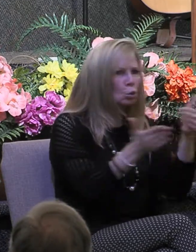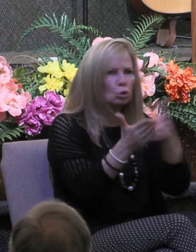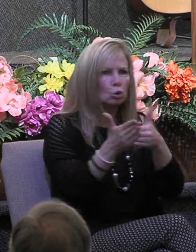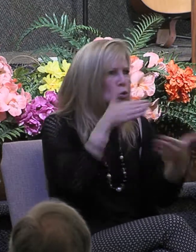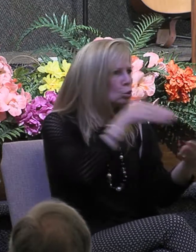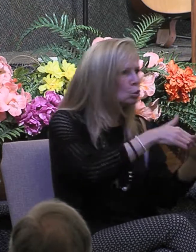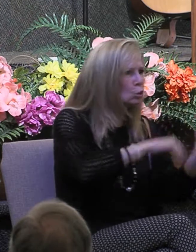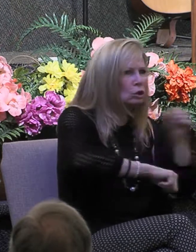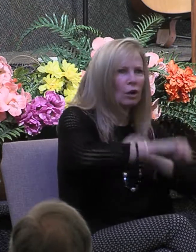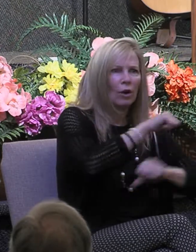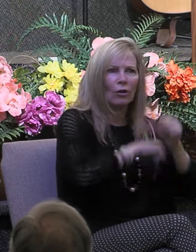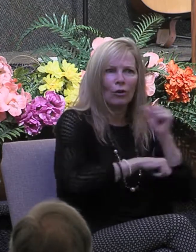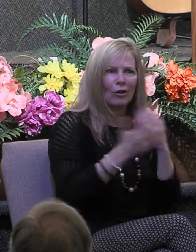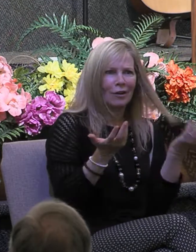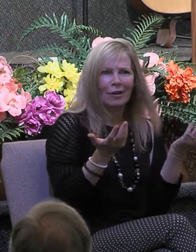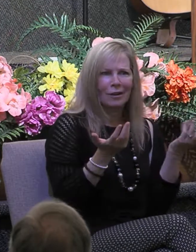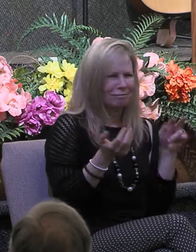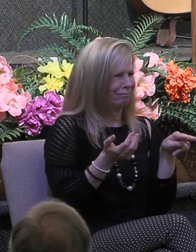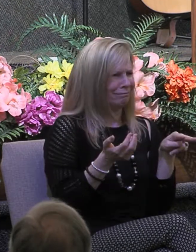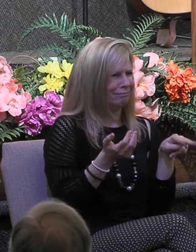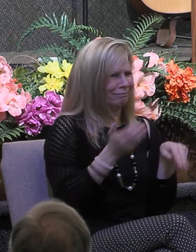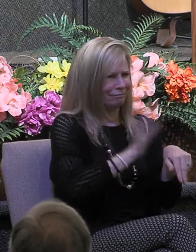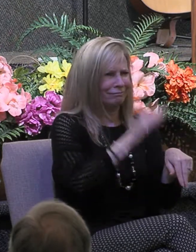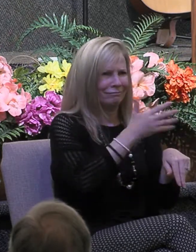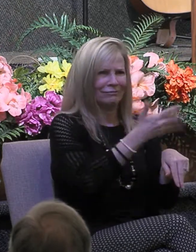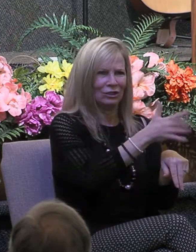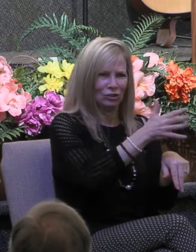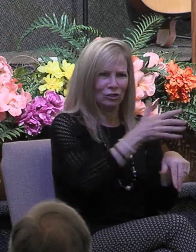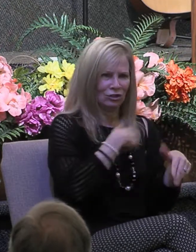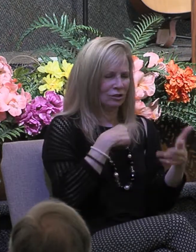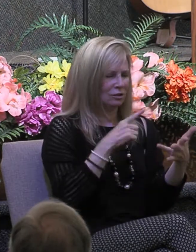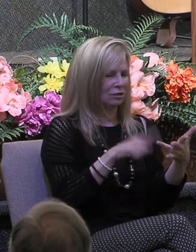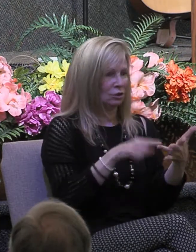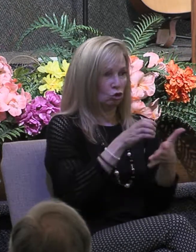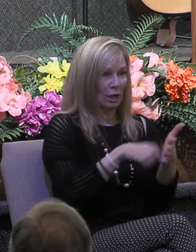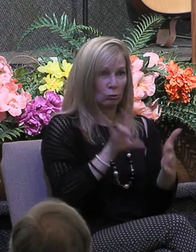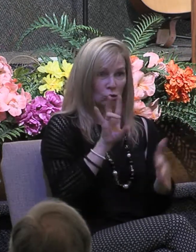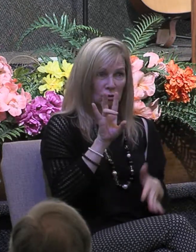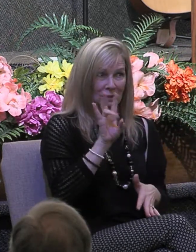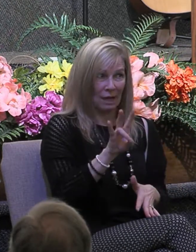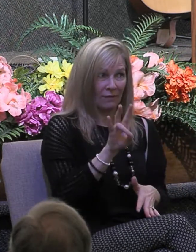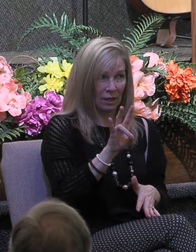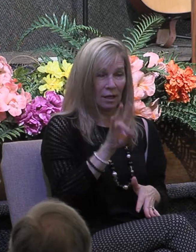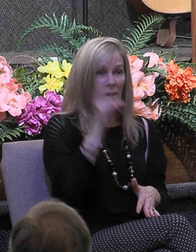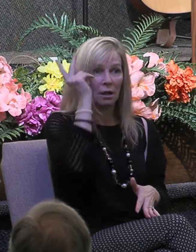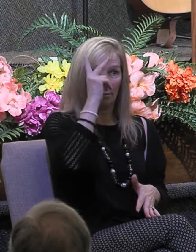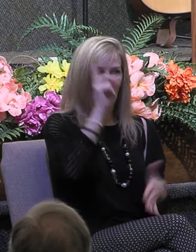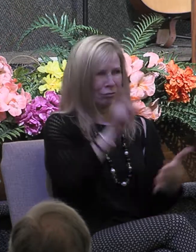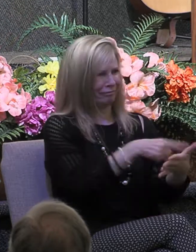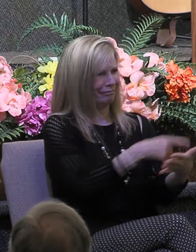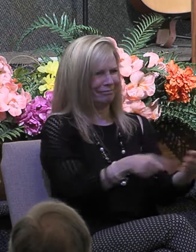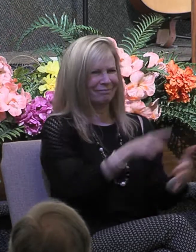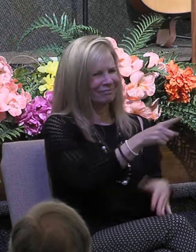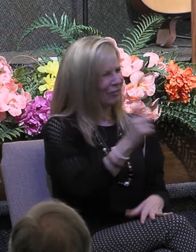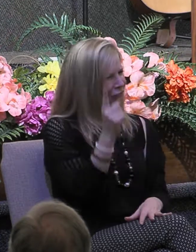to court. In chapter seven, the apostle corrected them concerning some false thinking they had about